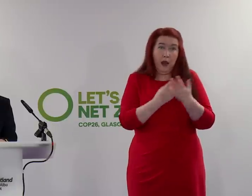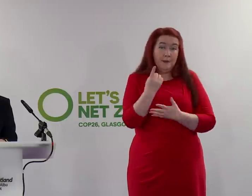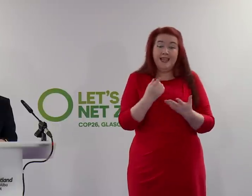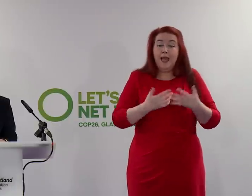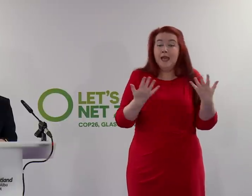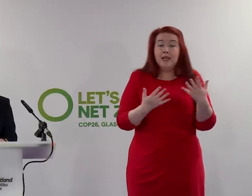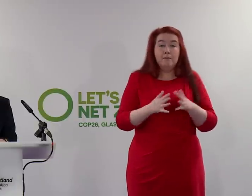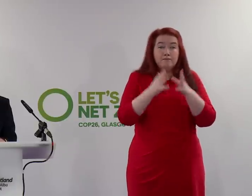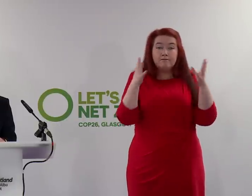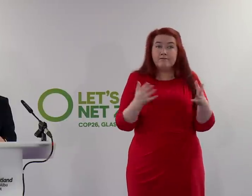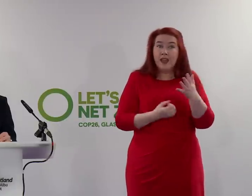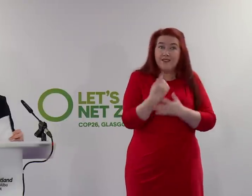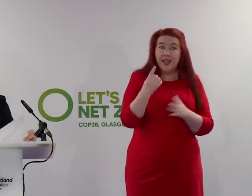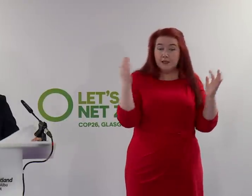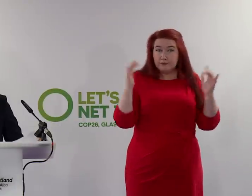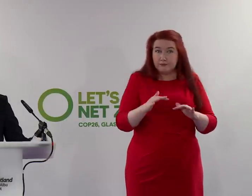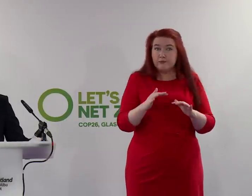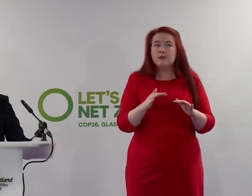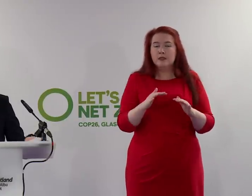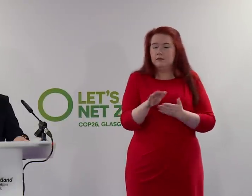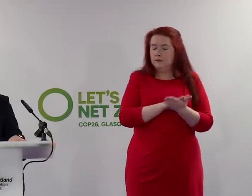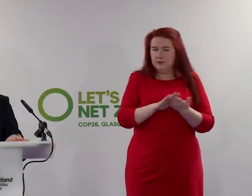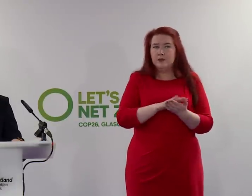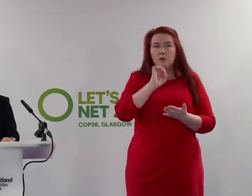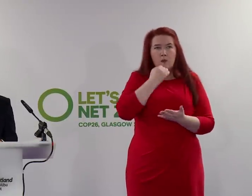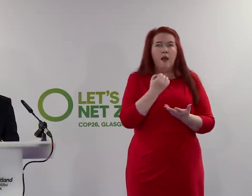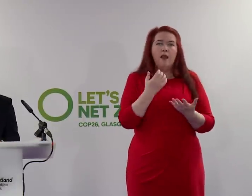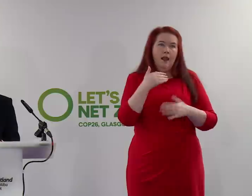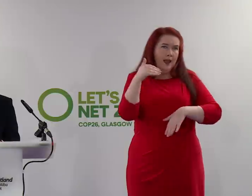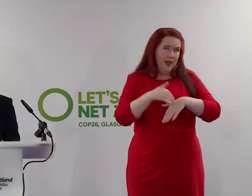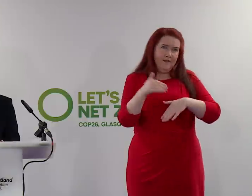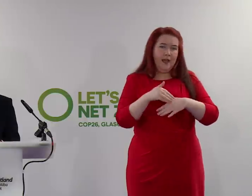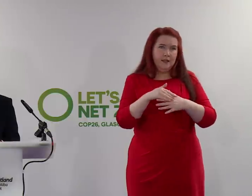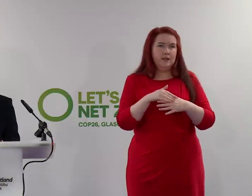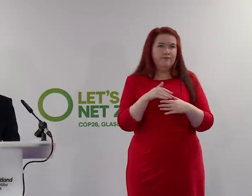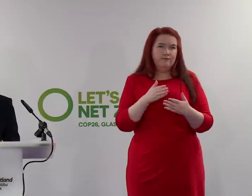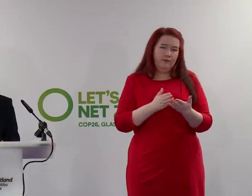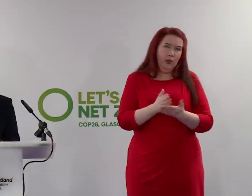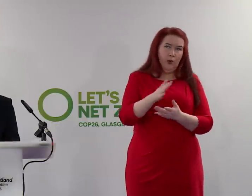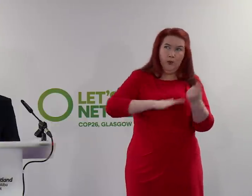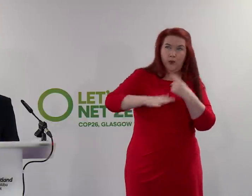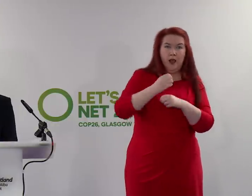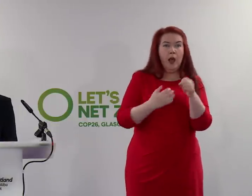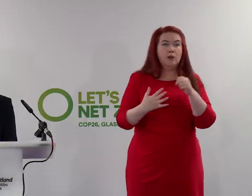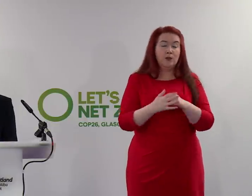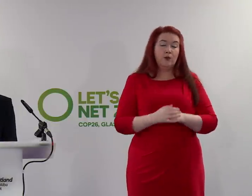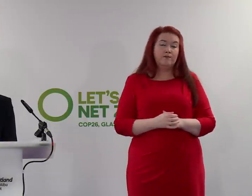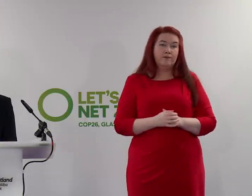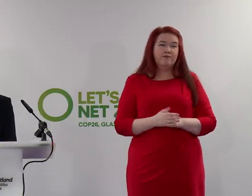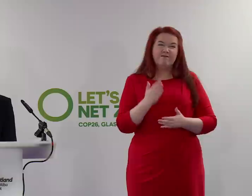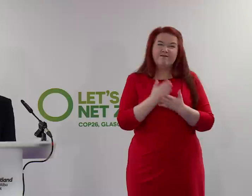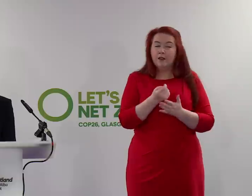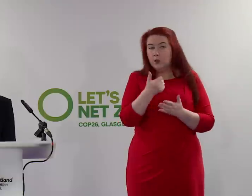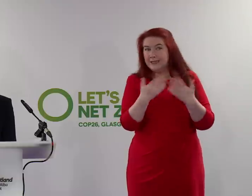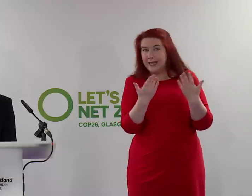this is, that it will bring some disruption. That will be particularly true over the next